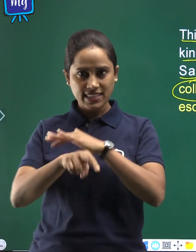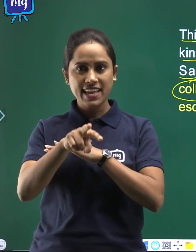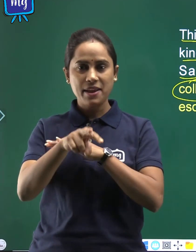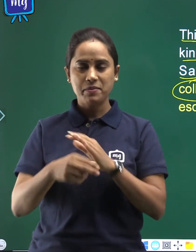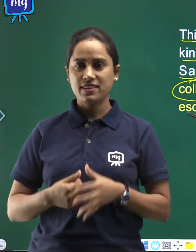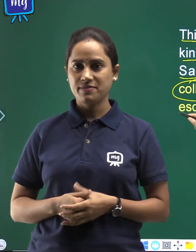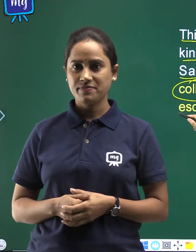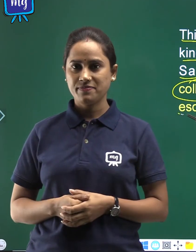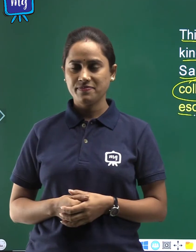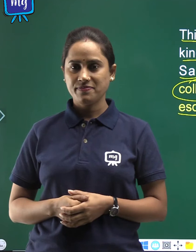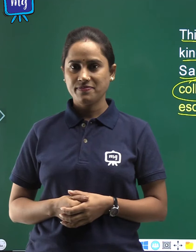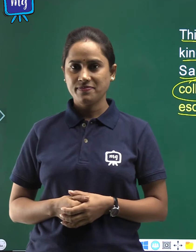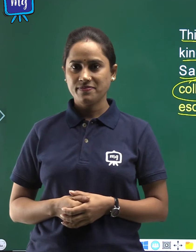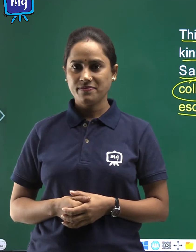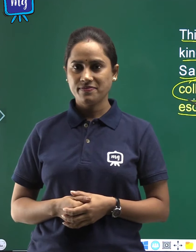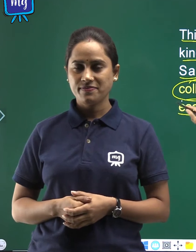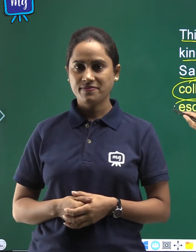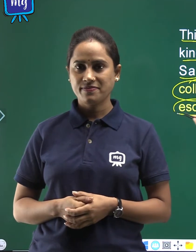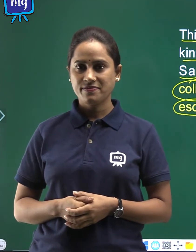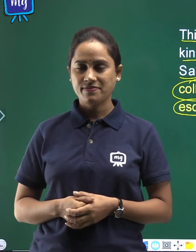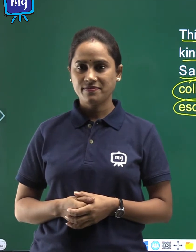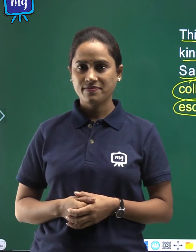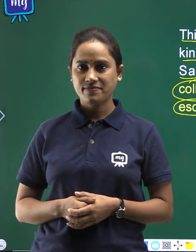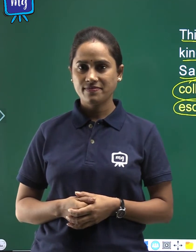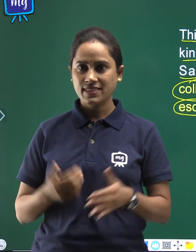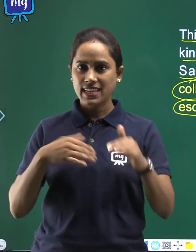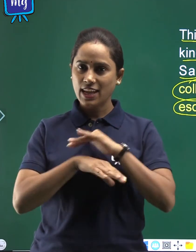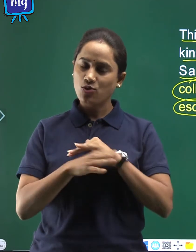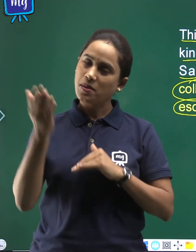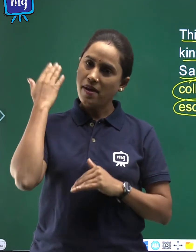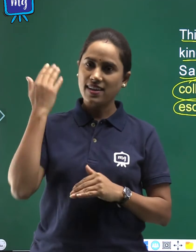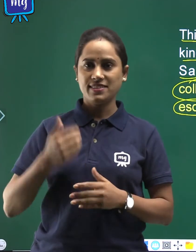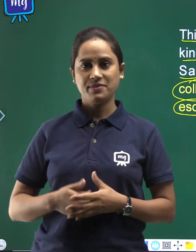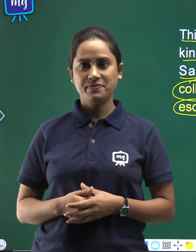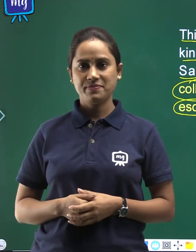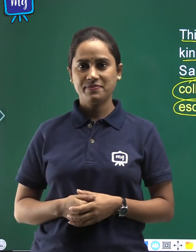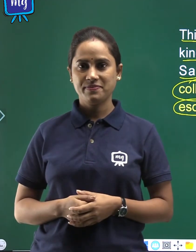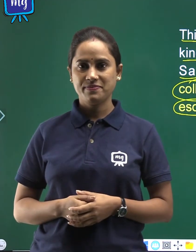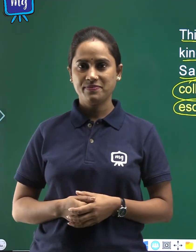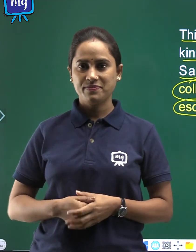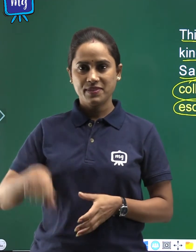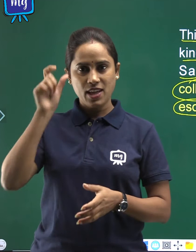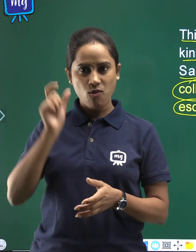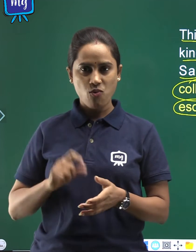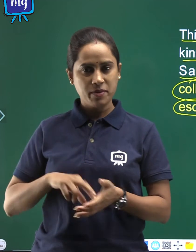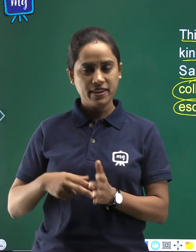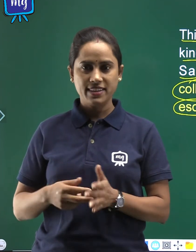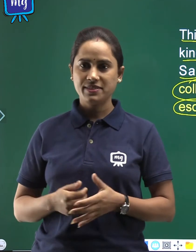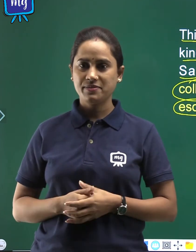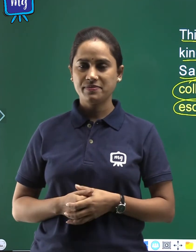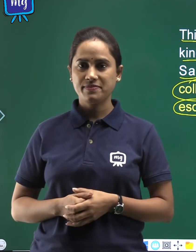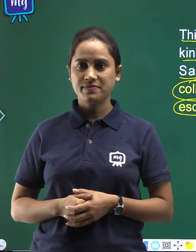into the past. Word meaning,